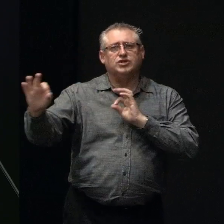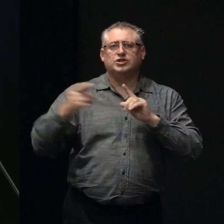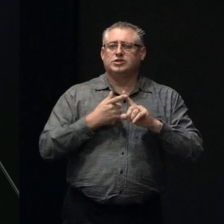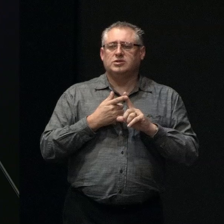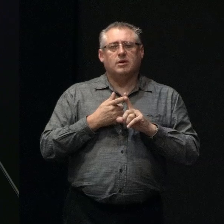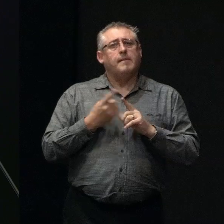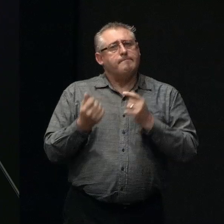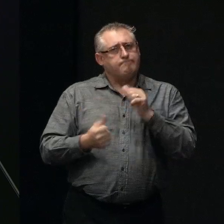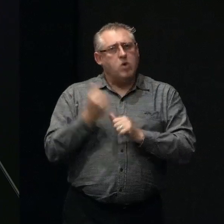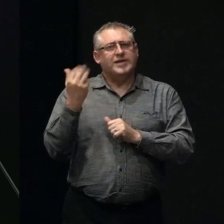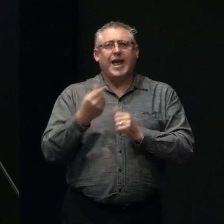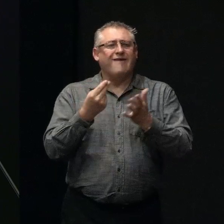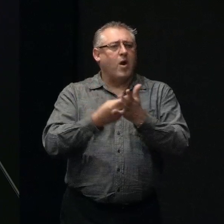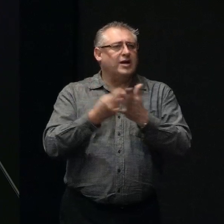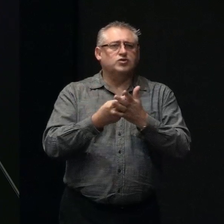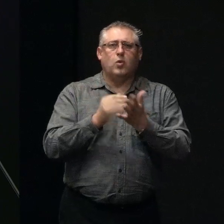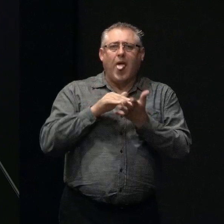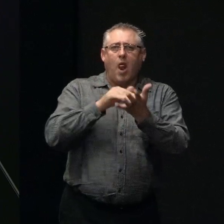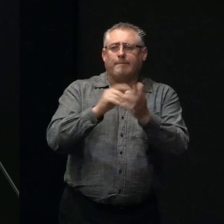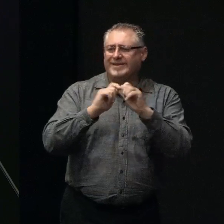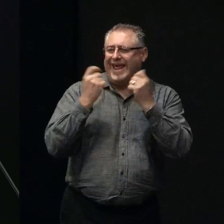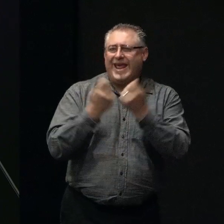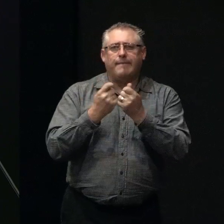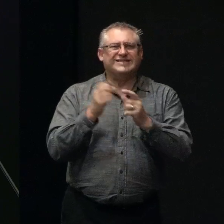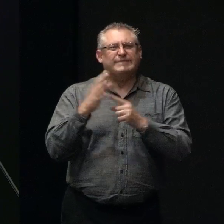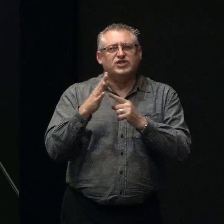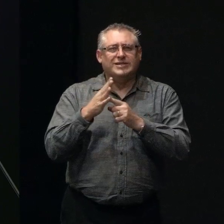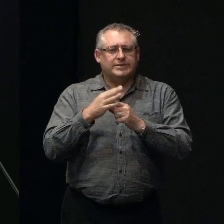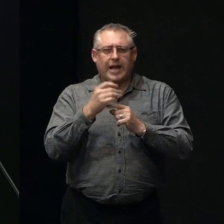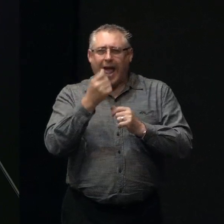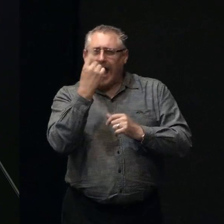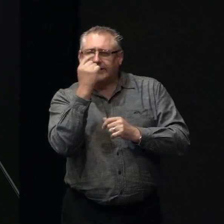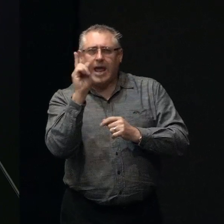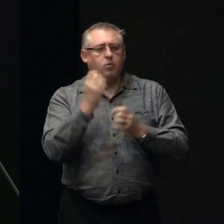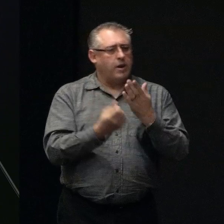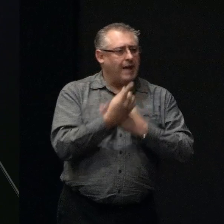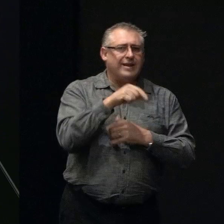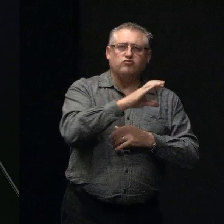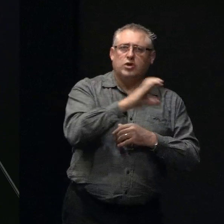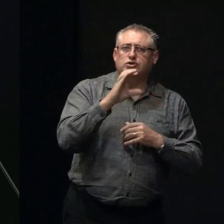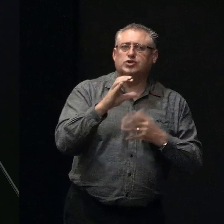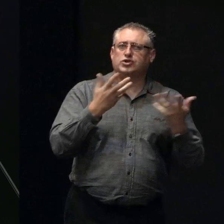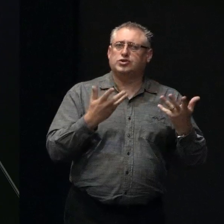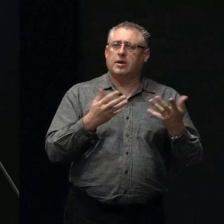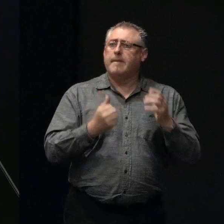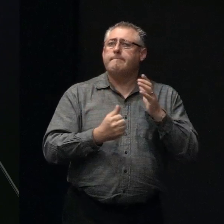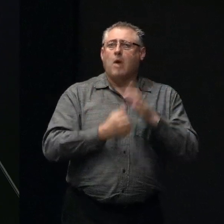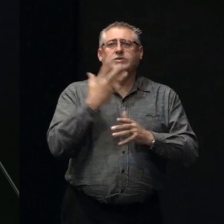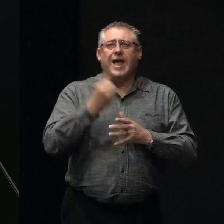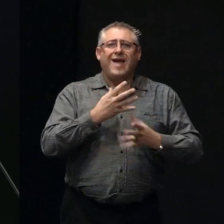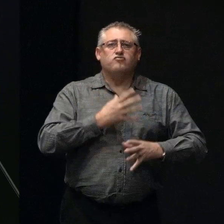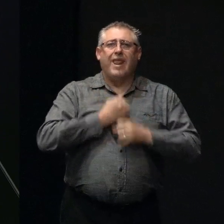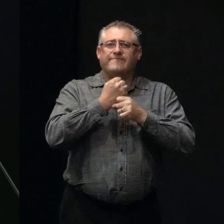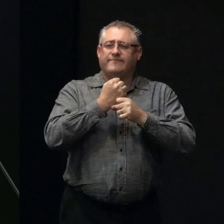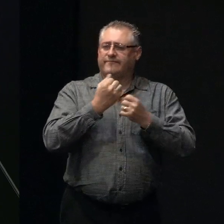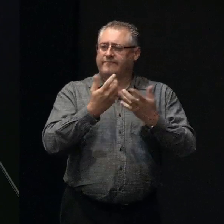financial help teams or specialist teams that are set up that understand what's happening in Christchurch, and most of us have relief packages that can